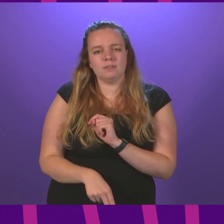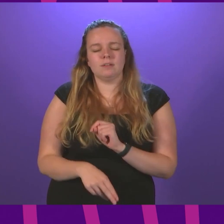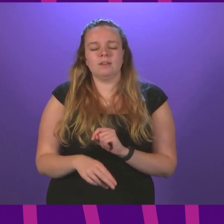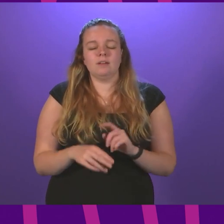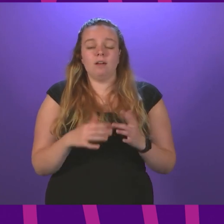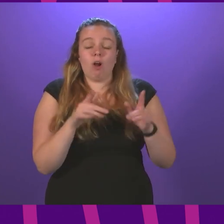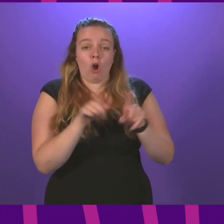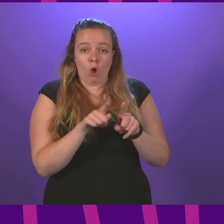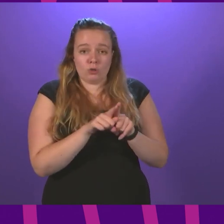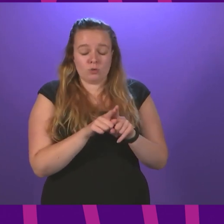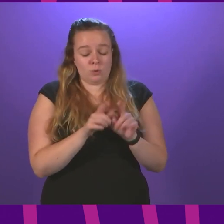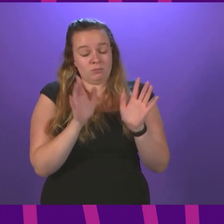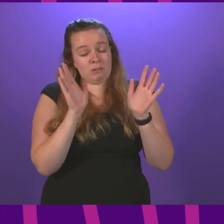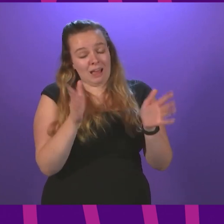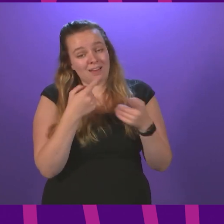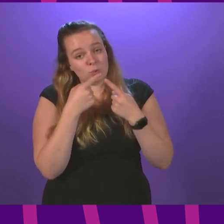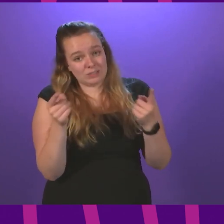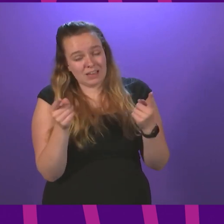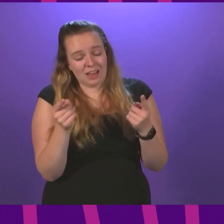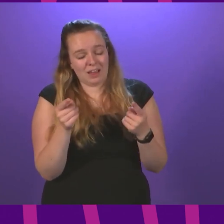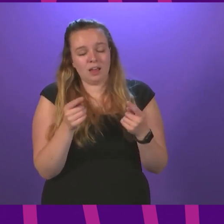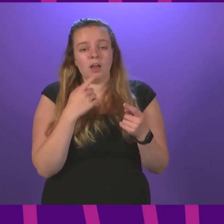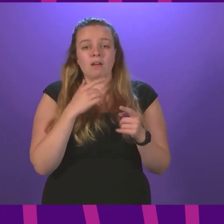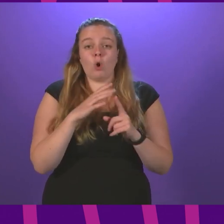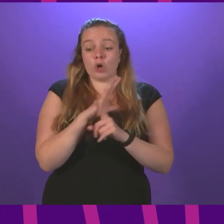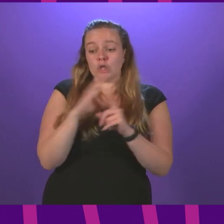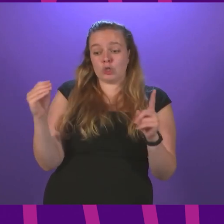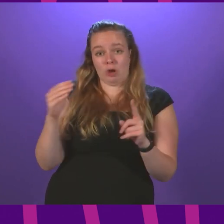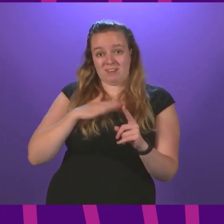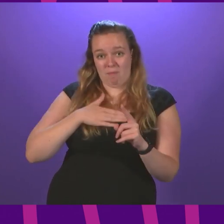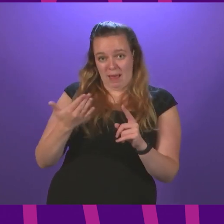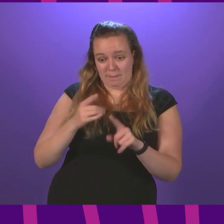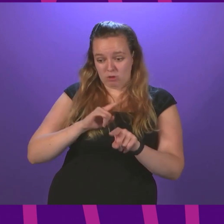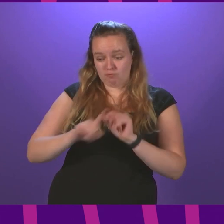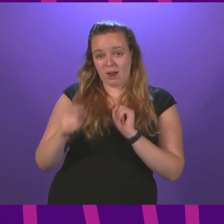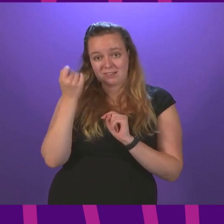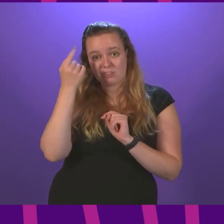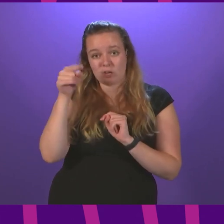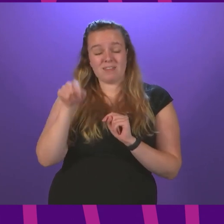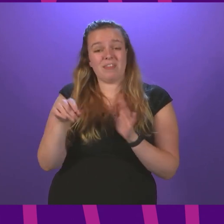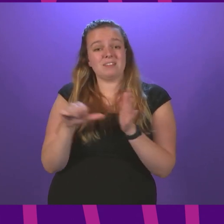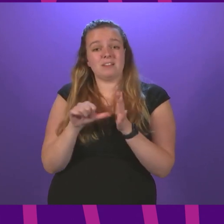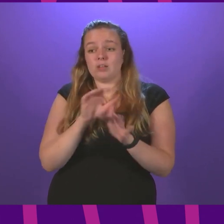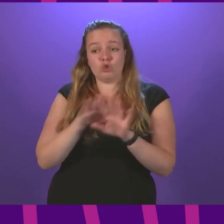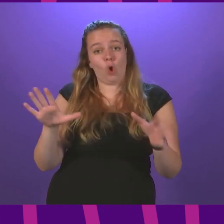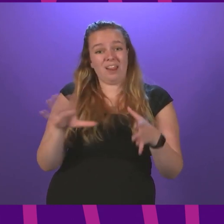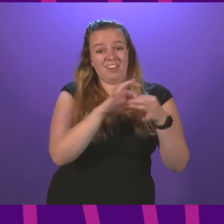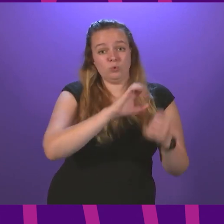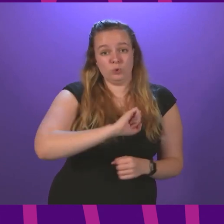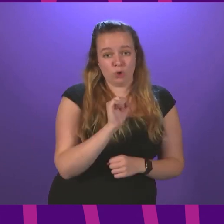also, I have to say, for Conservative members to try to suggest that this issue isn't relevant to Scotland,